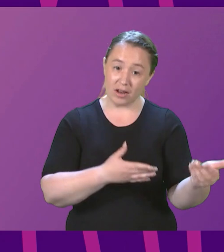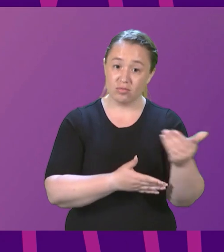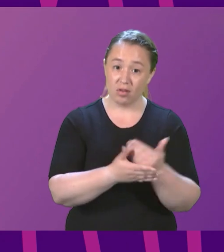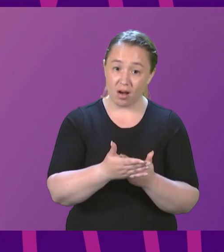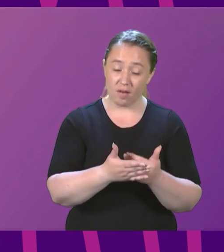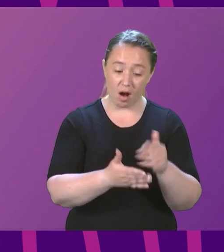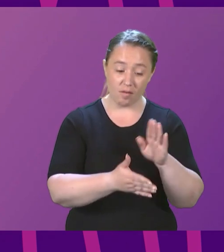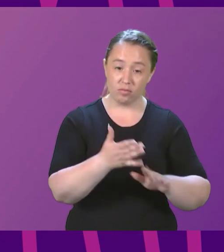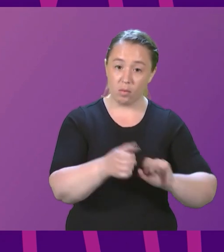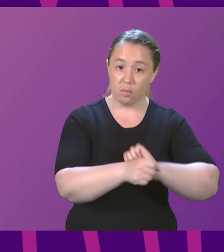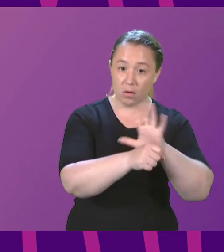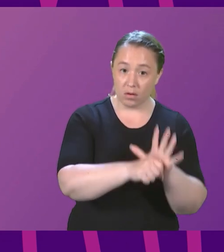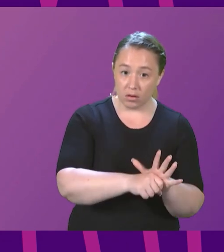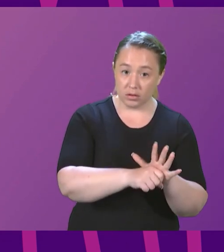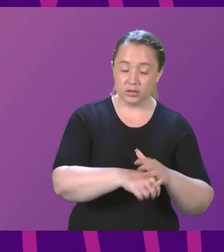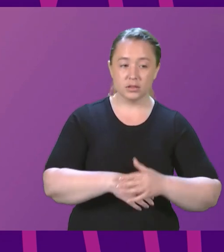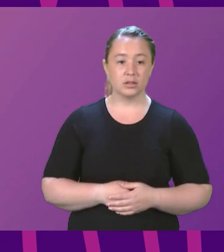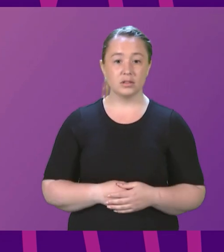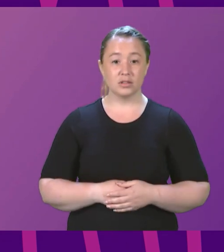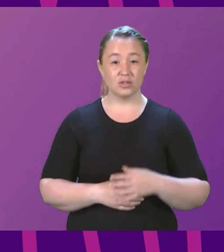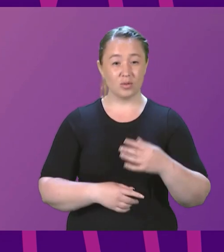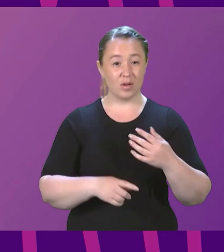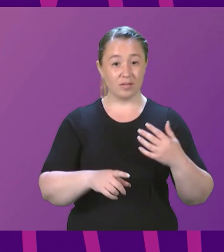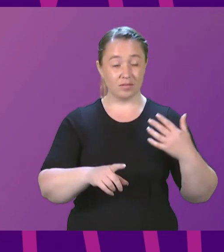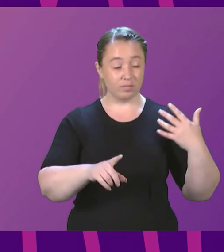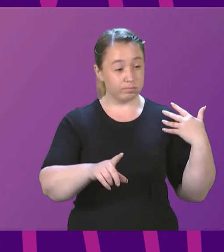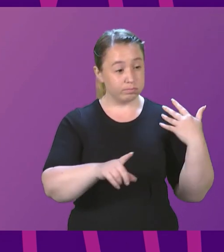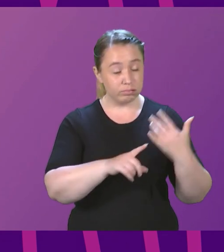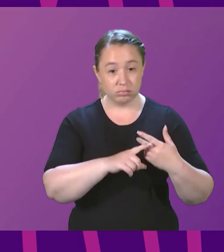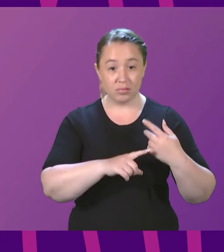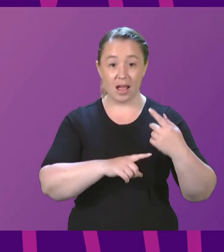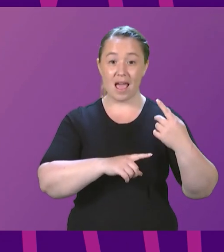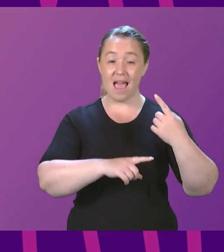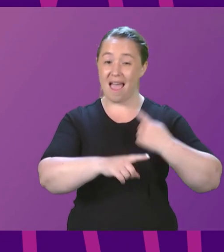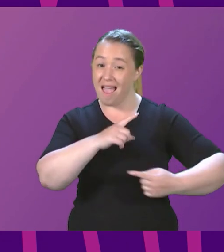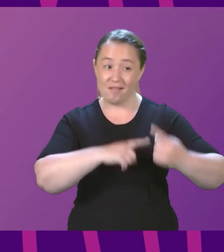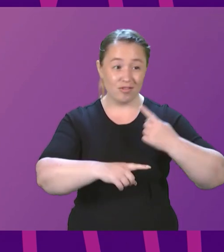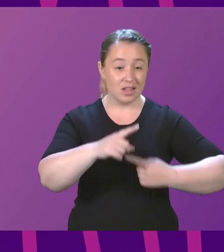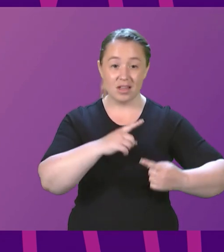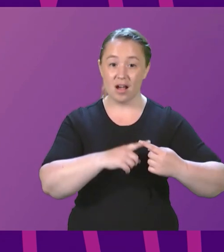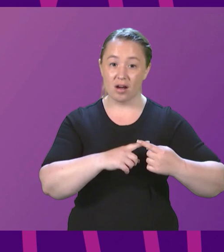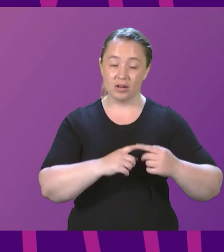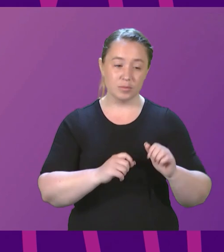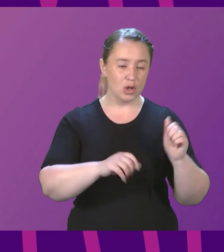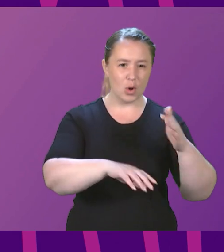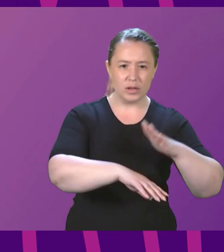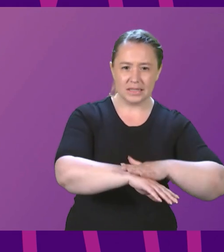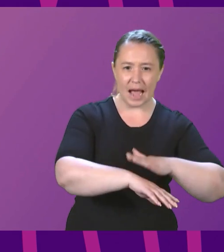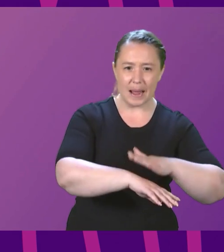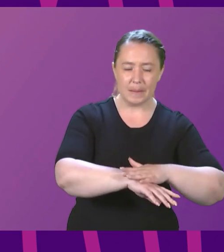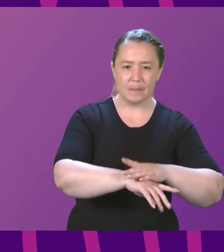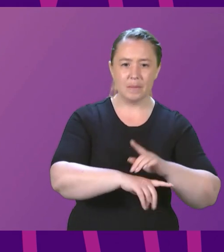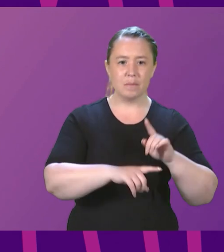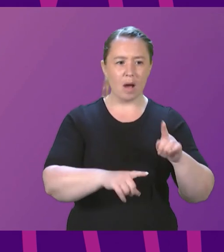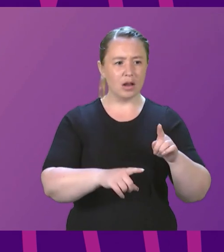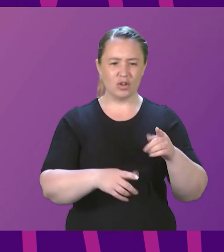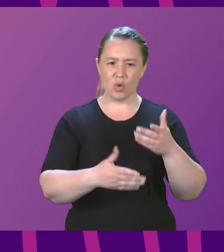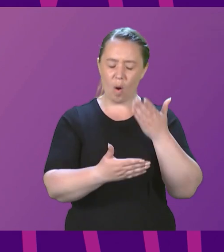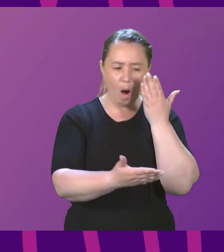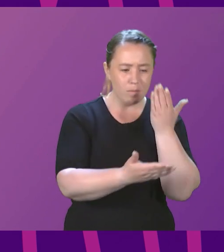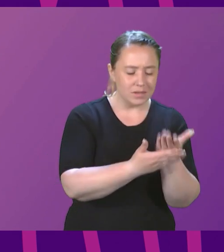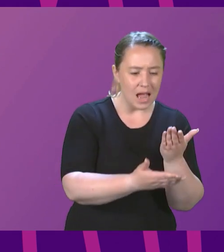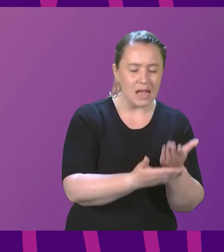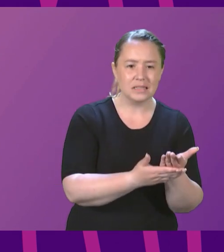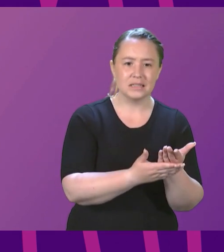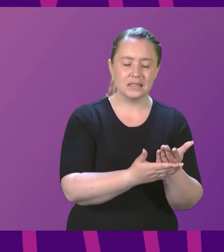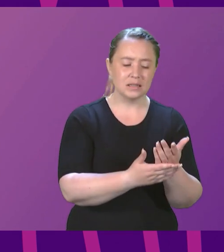Now has been the time every year for you, First Minister. But why is it that your constitutional obsession is more